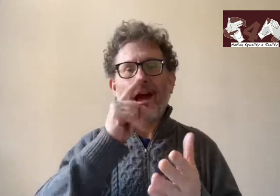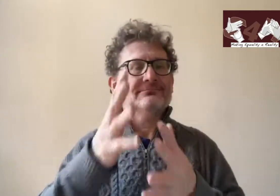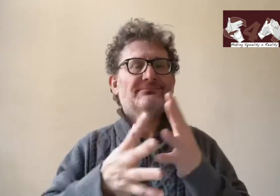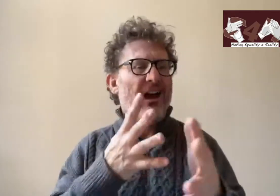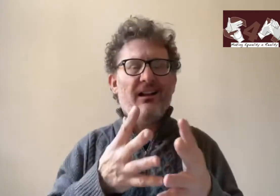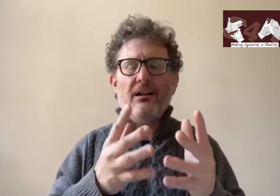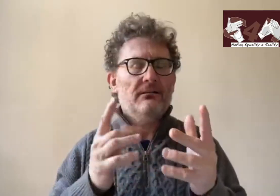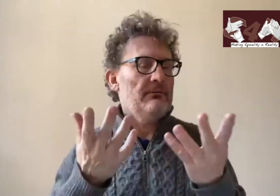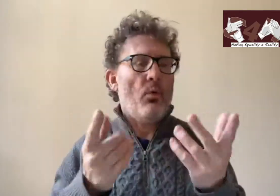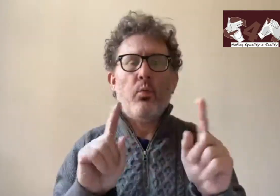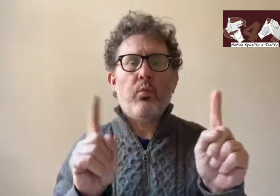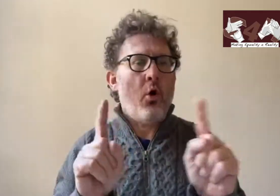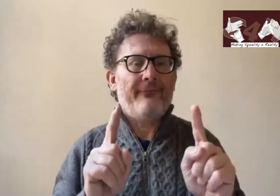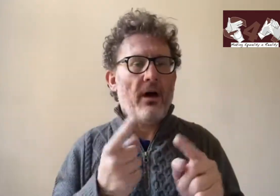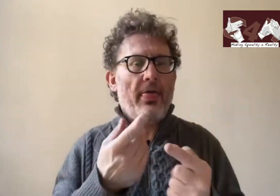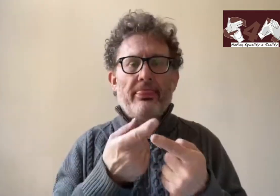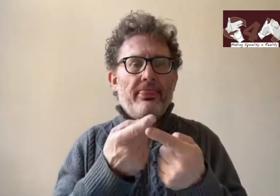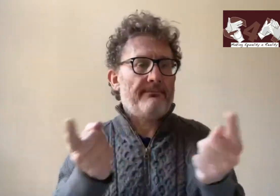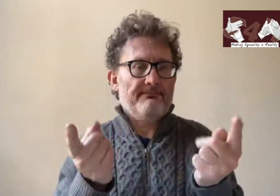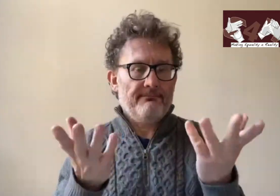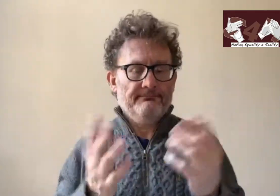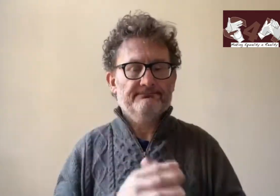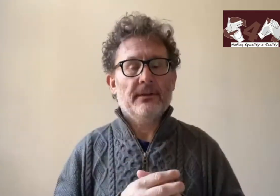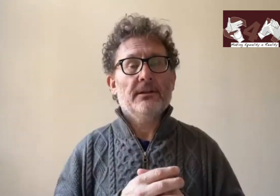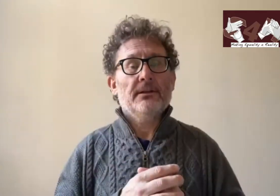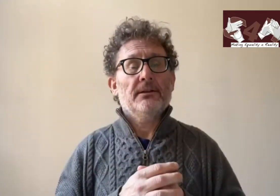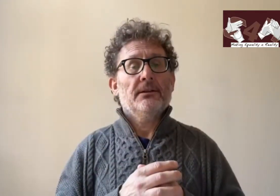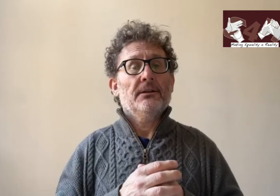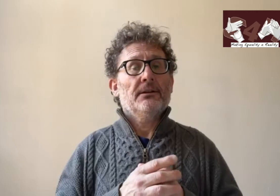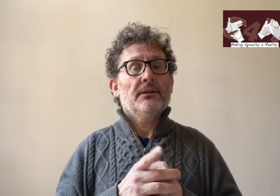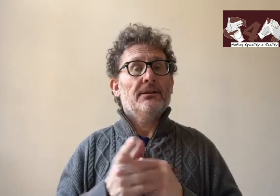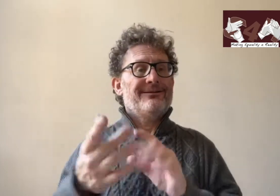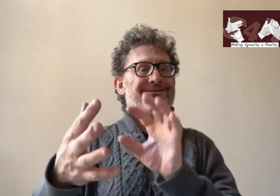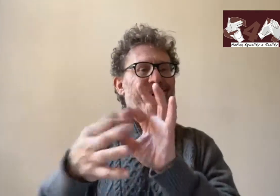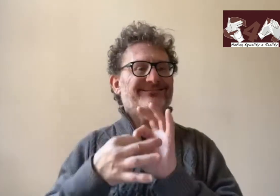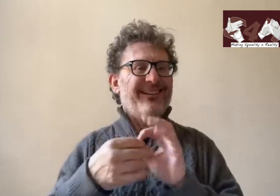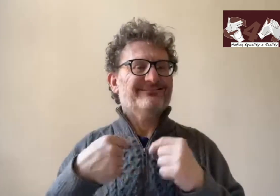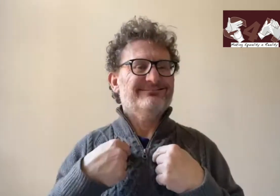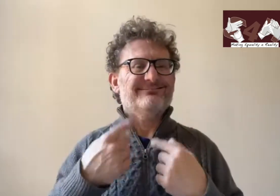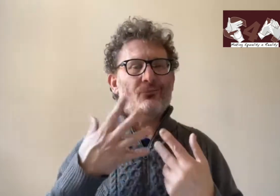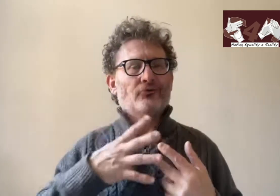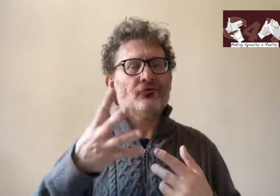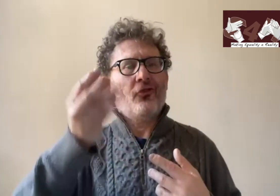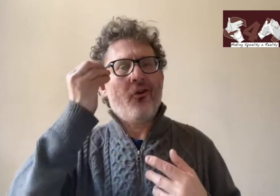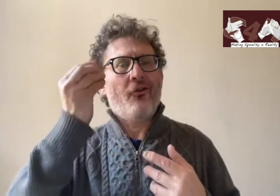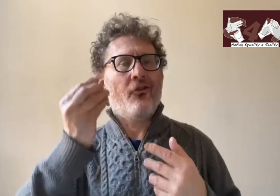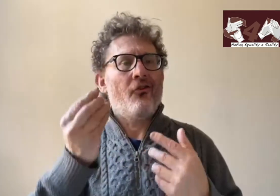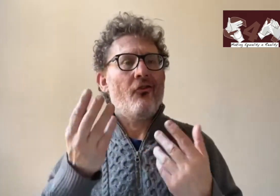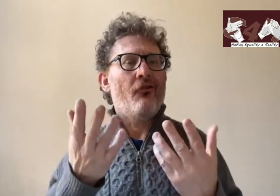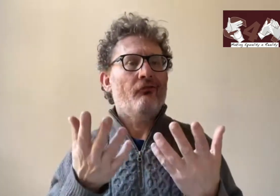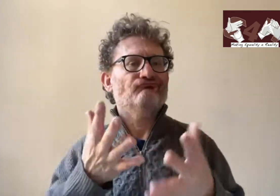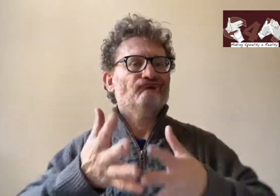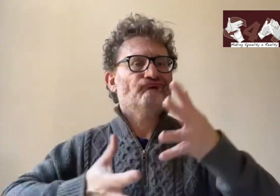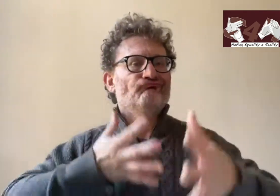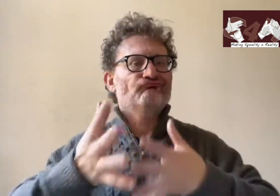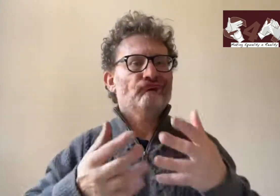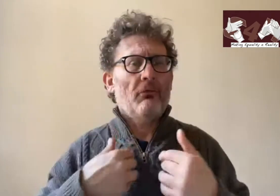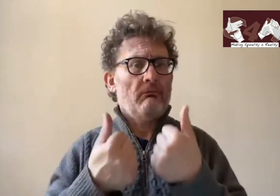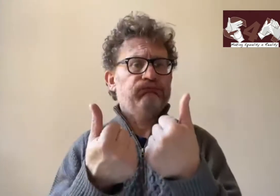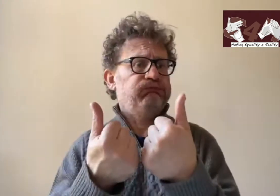hard of hearing and again don't sign whoever they might be and they may contact with me and say I'd like to learn that which is